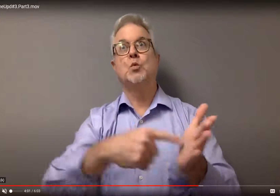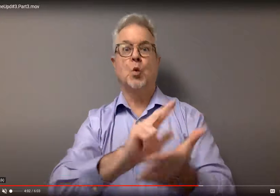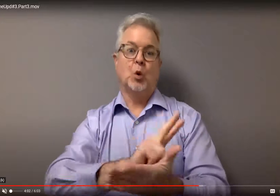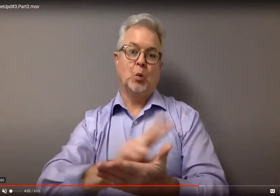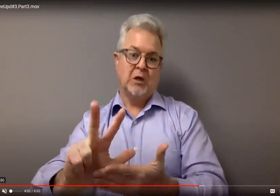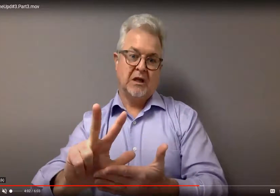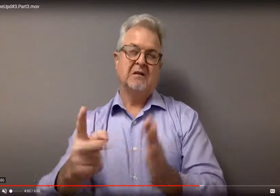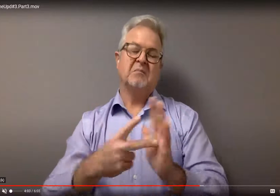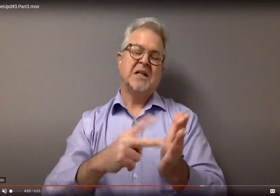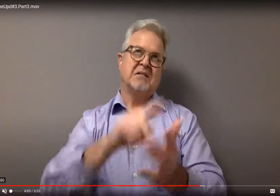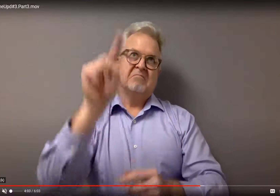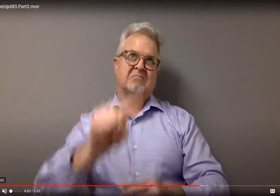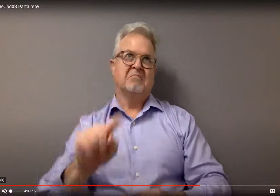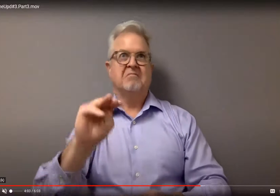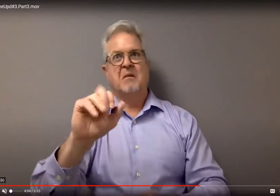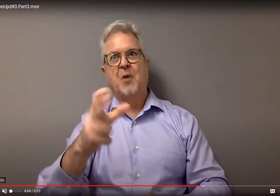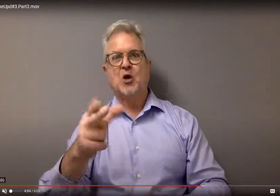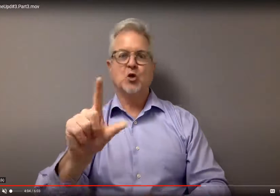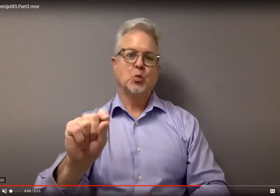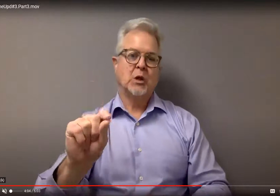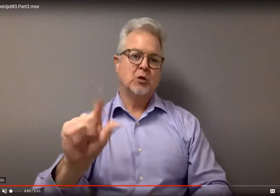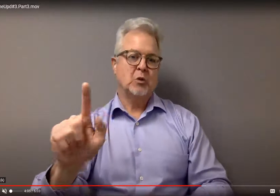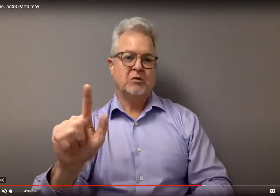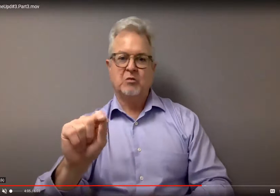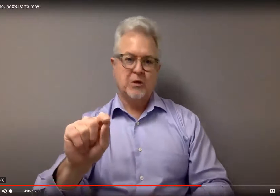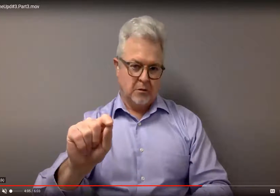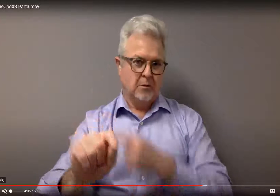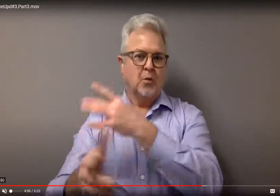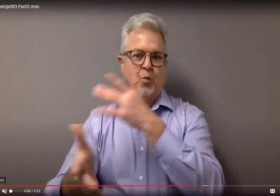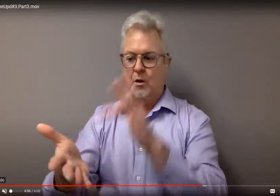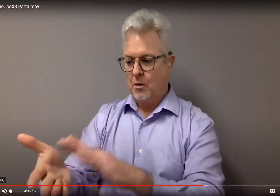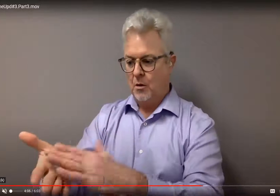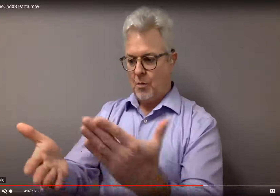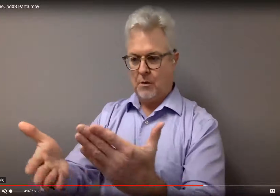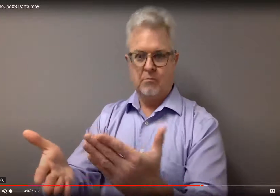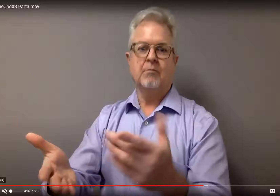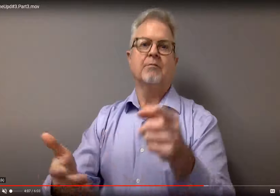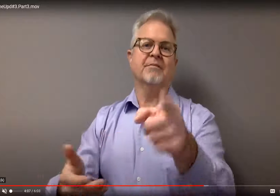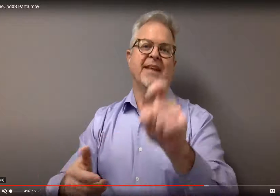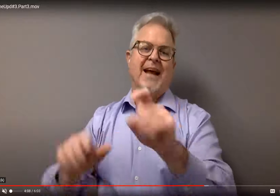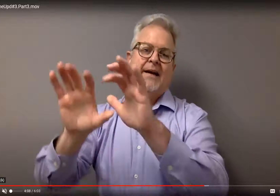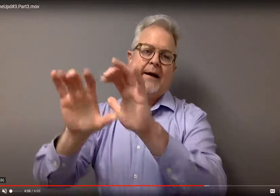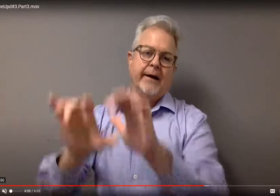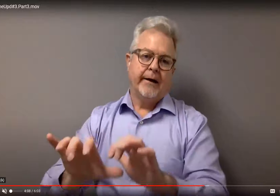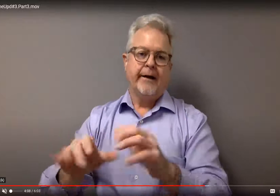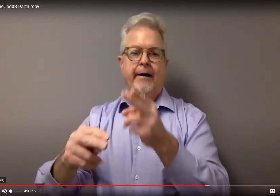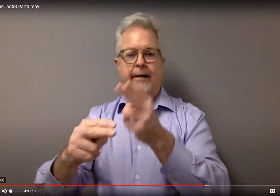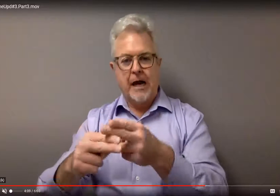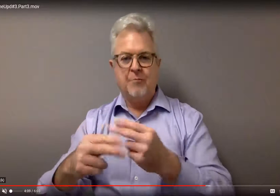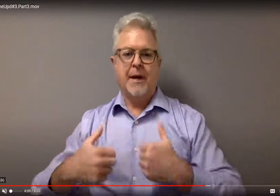on March 1st, and you need your next shot in three weeks. That's maybe March 20th or 21st. They can open